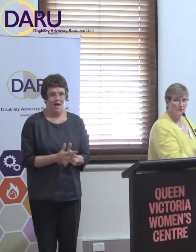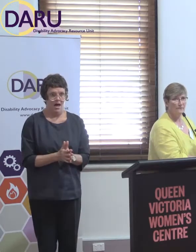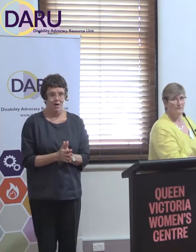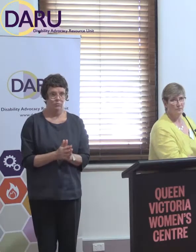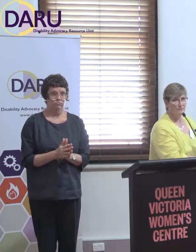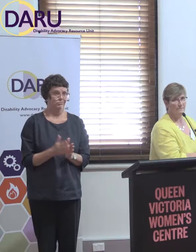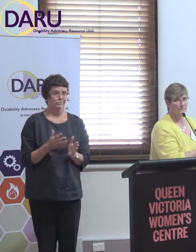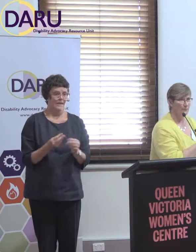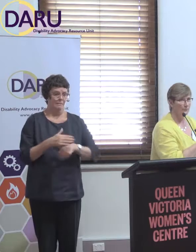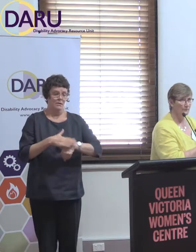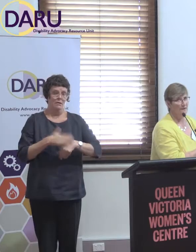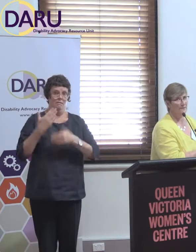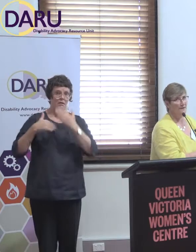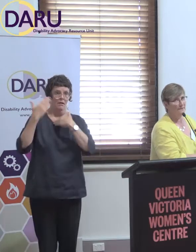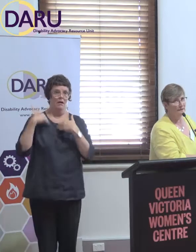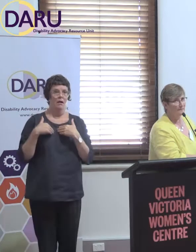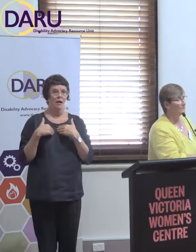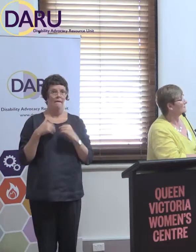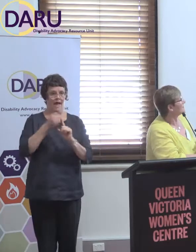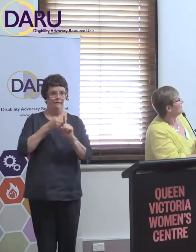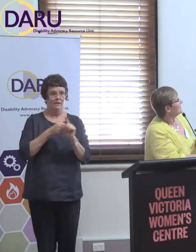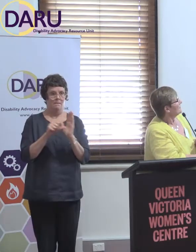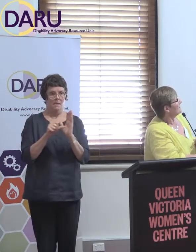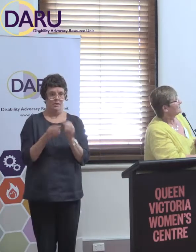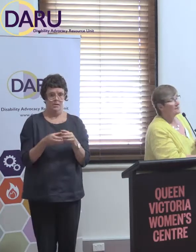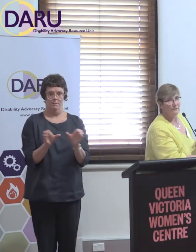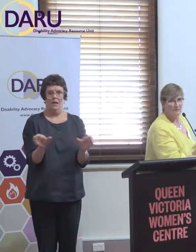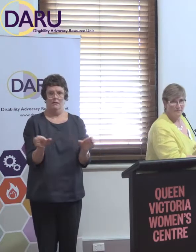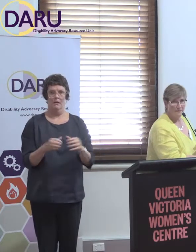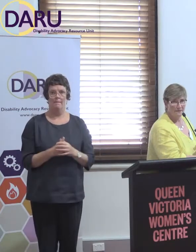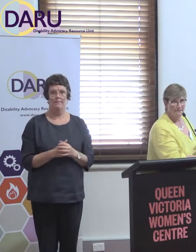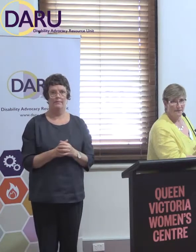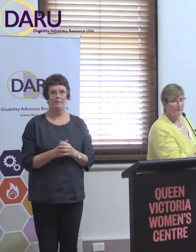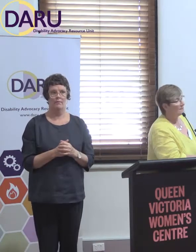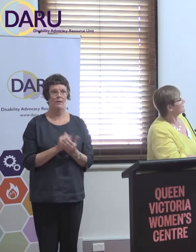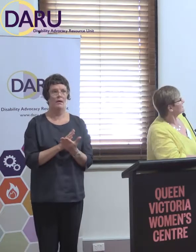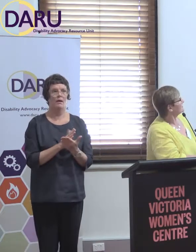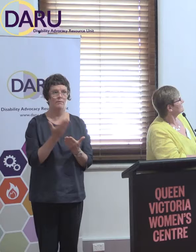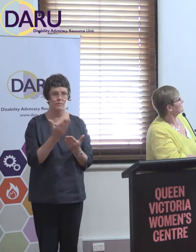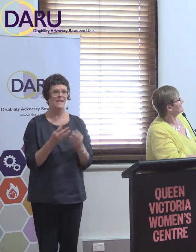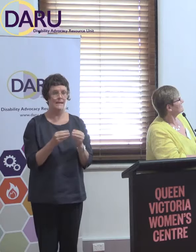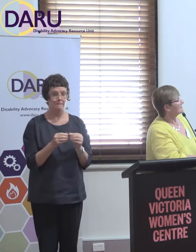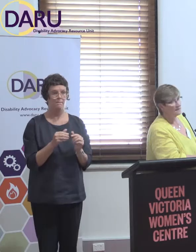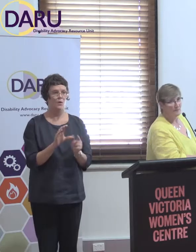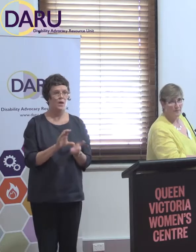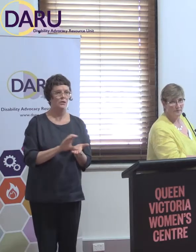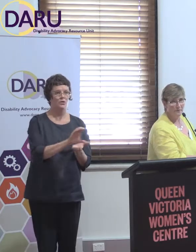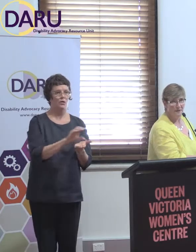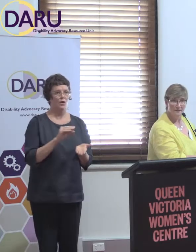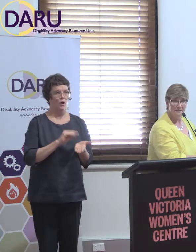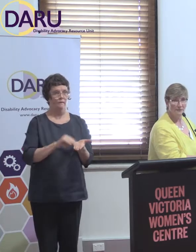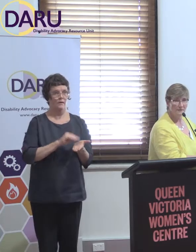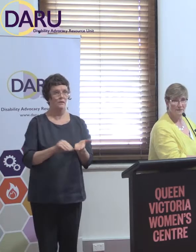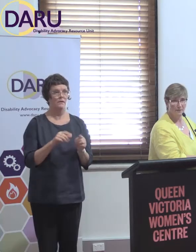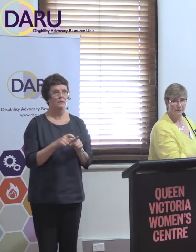the straightforward, pure advocacy, maybe, we call it, went to the Office of Disability. And the rest of it sits somewhere